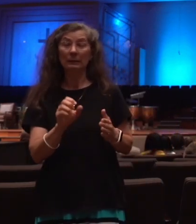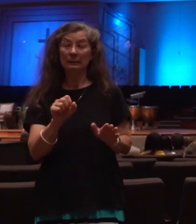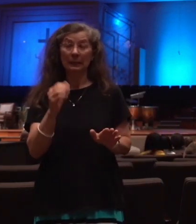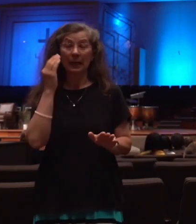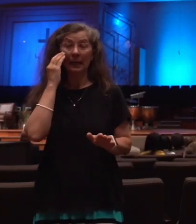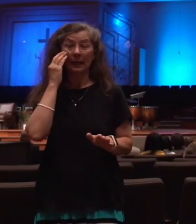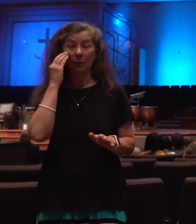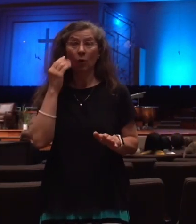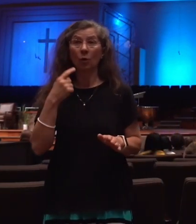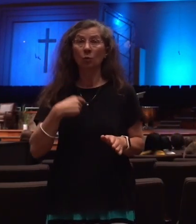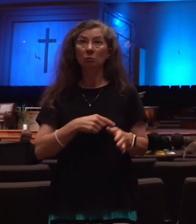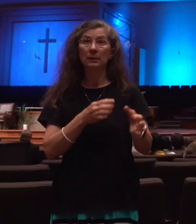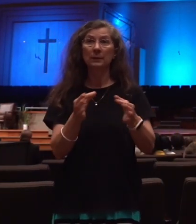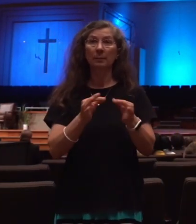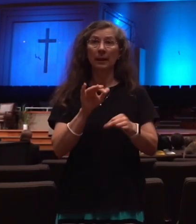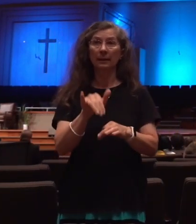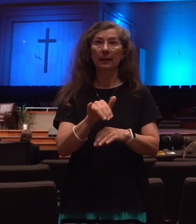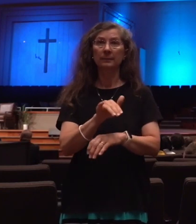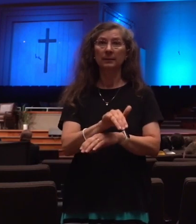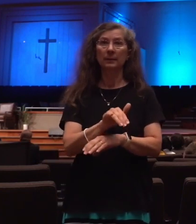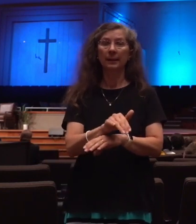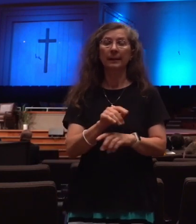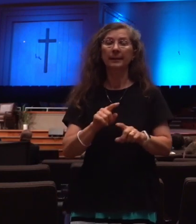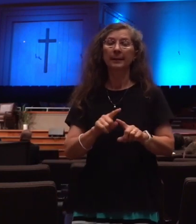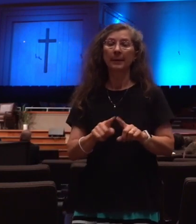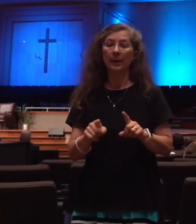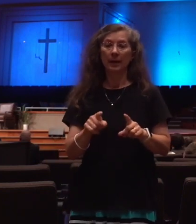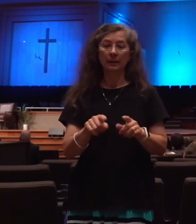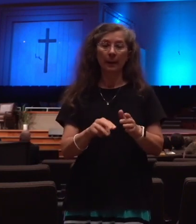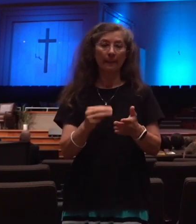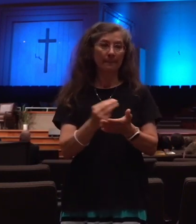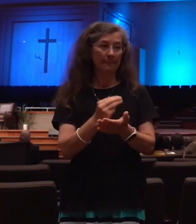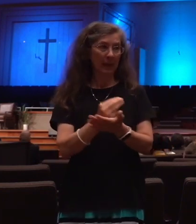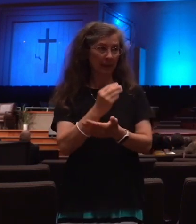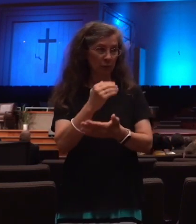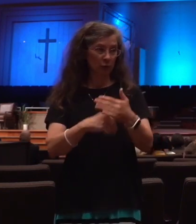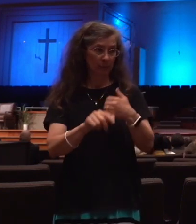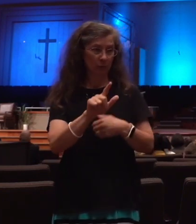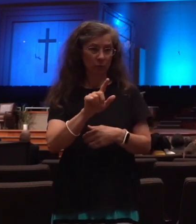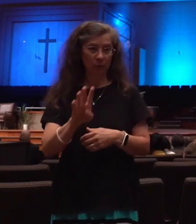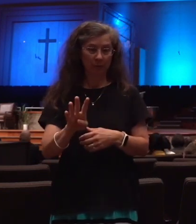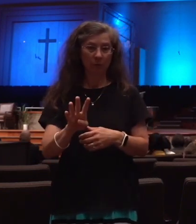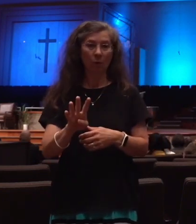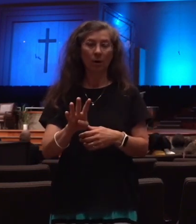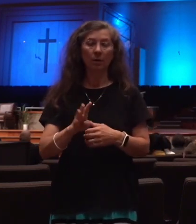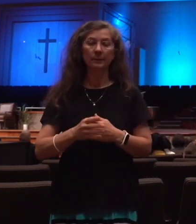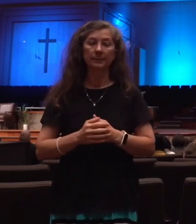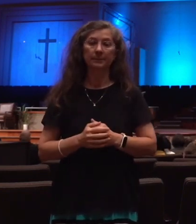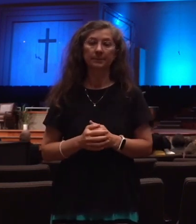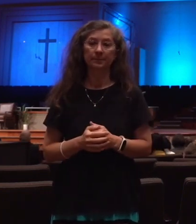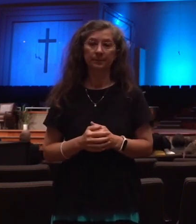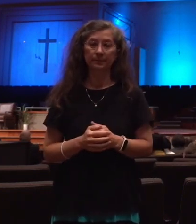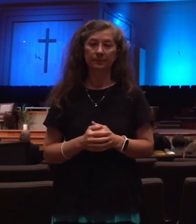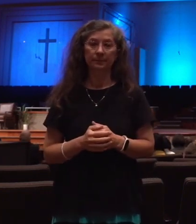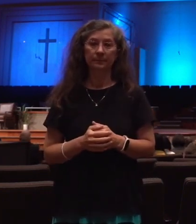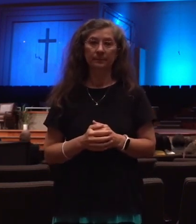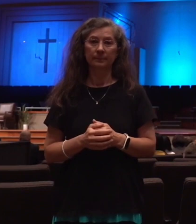tonight, but if you look at Matthew chapter 24, by way of introduction, this is right after